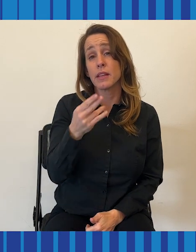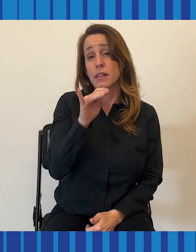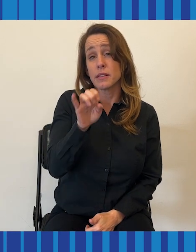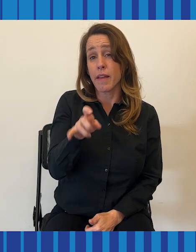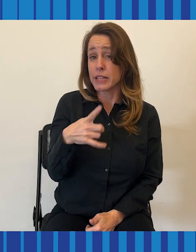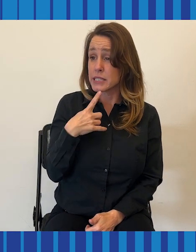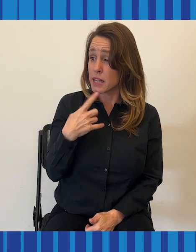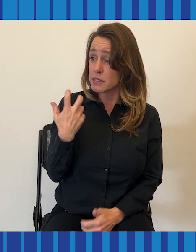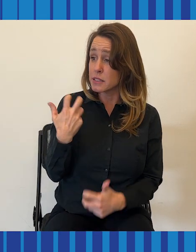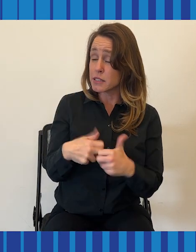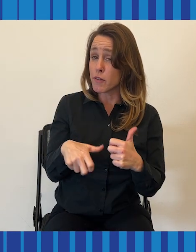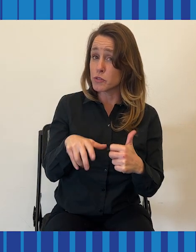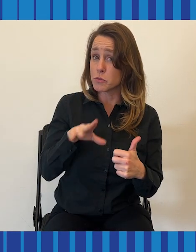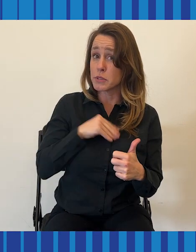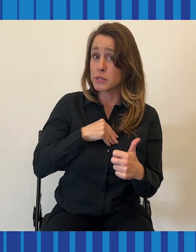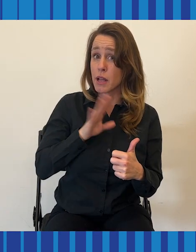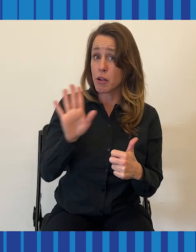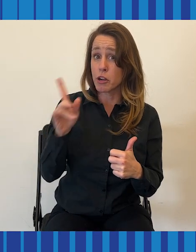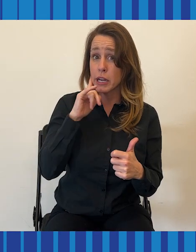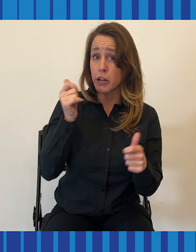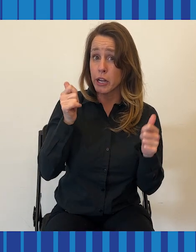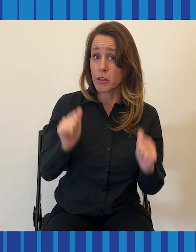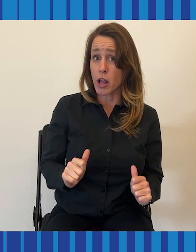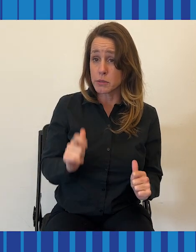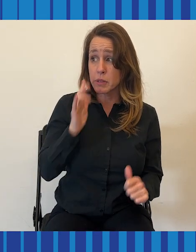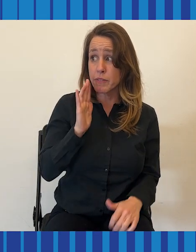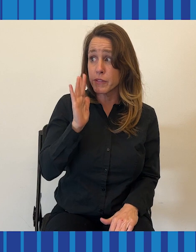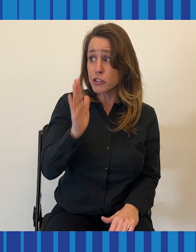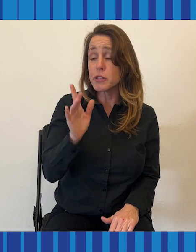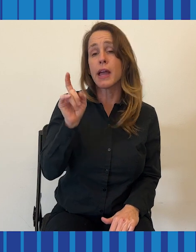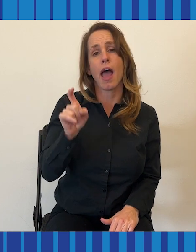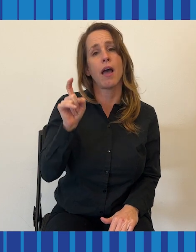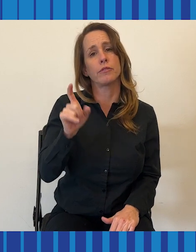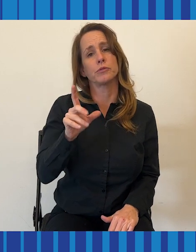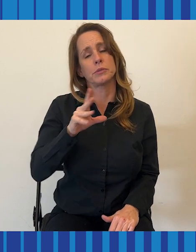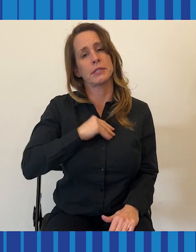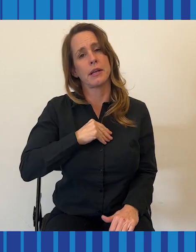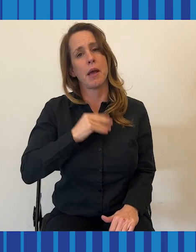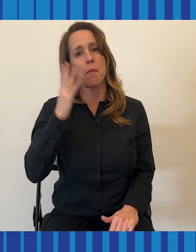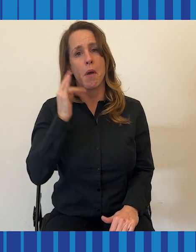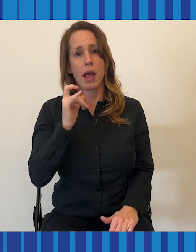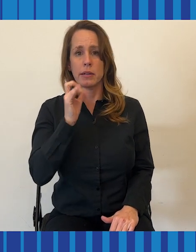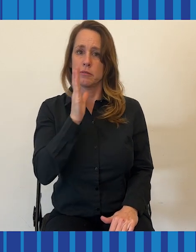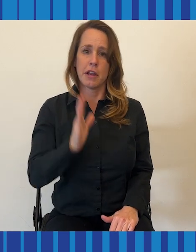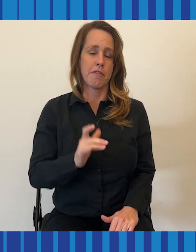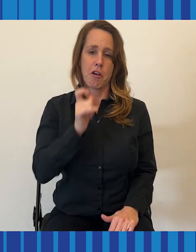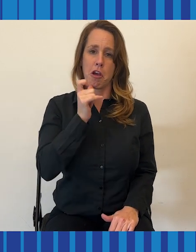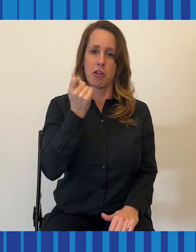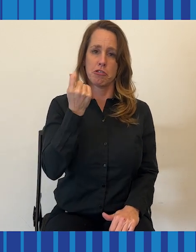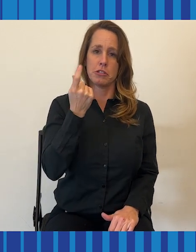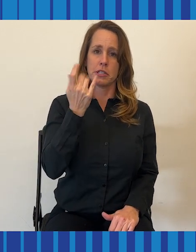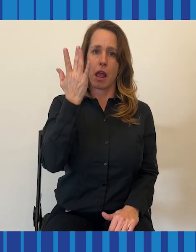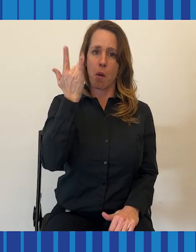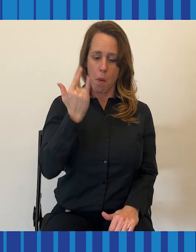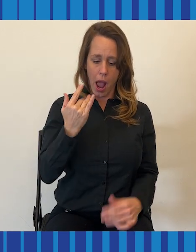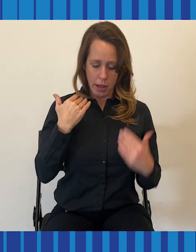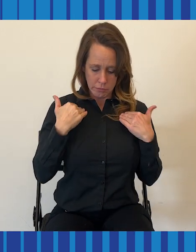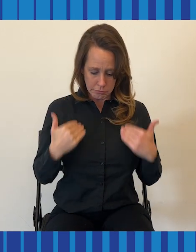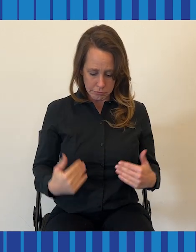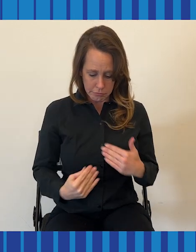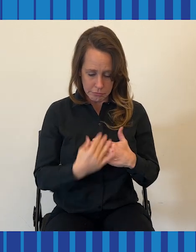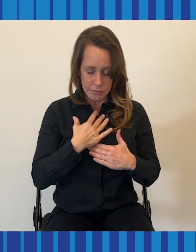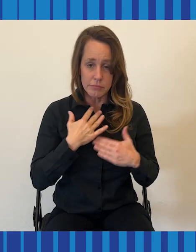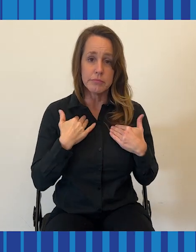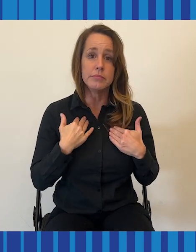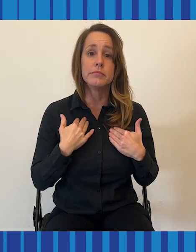Stephanie Gurley says that it was hard to come to terms with her hearing loss, but eventually she had to accept that she would never really understand why it